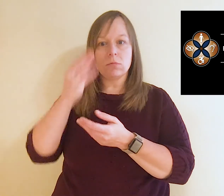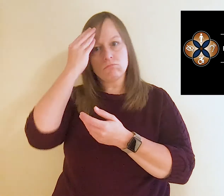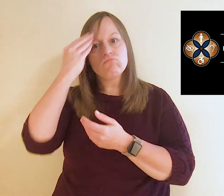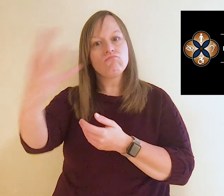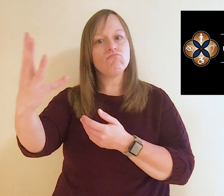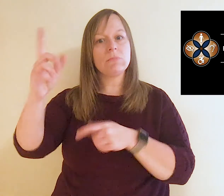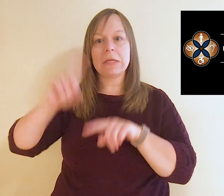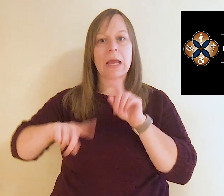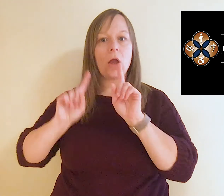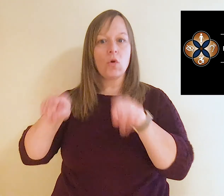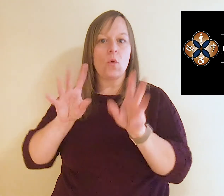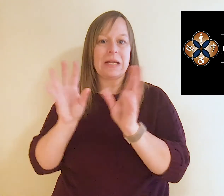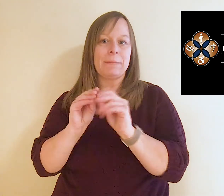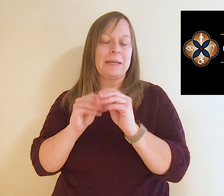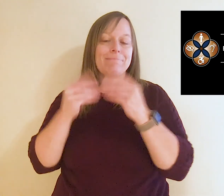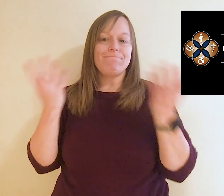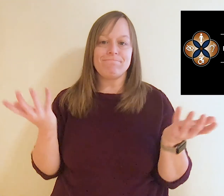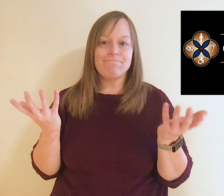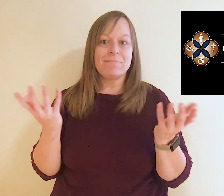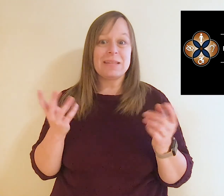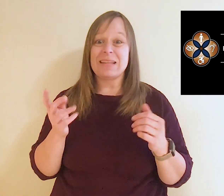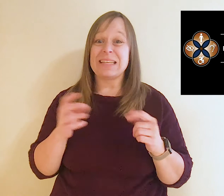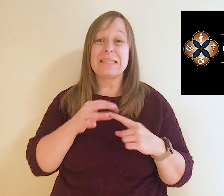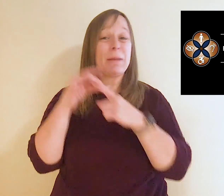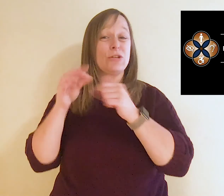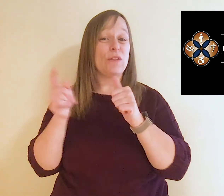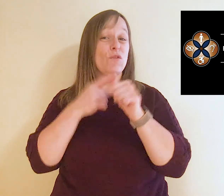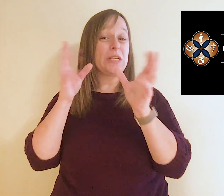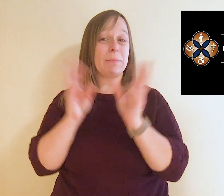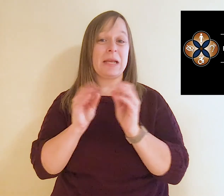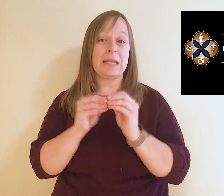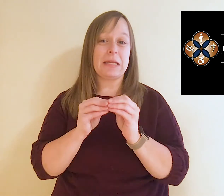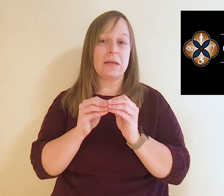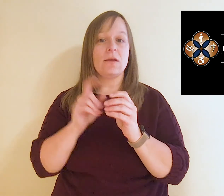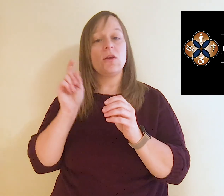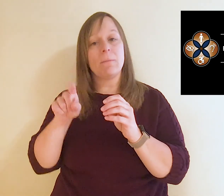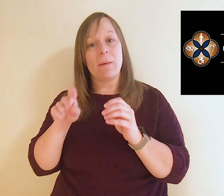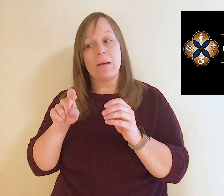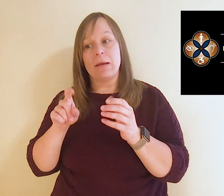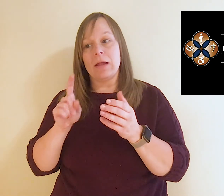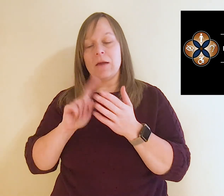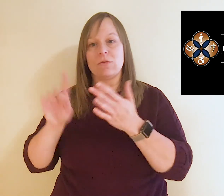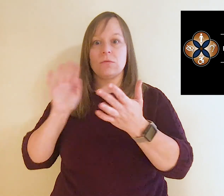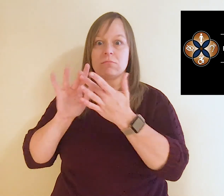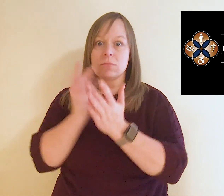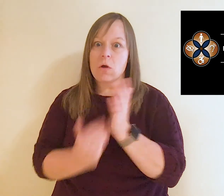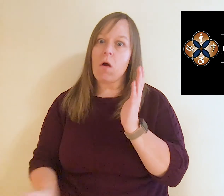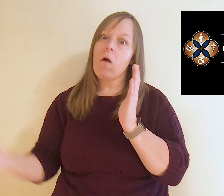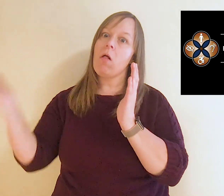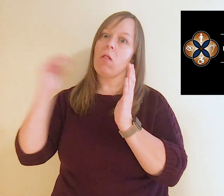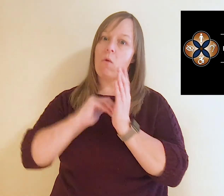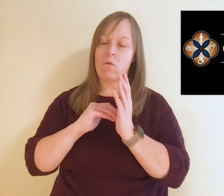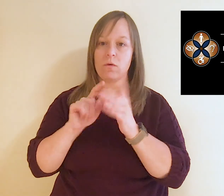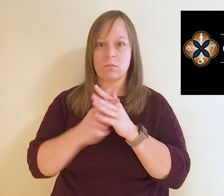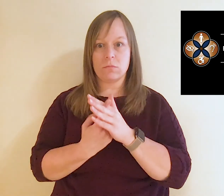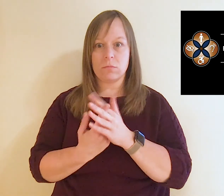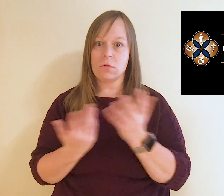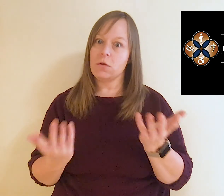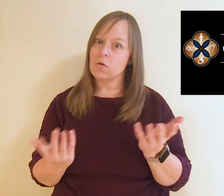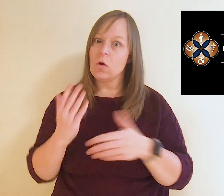your coordinator that you can attend a meeting, especially the first one, you may have to restart the process all over again.